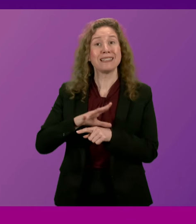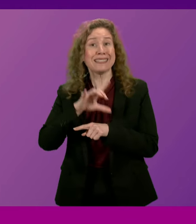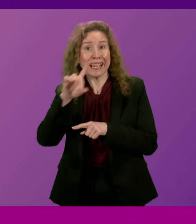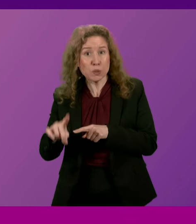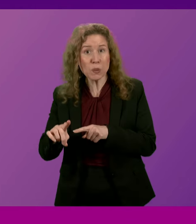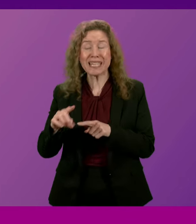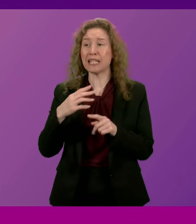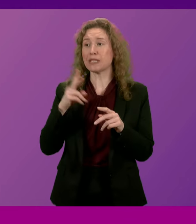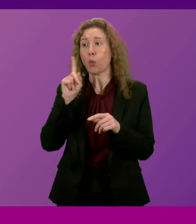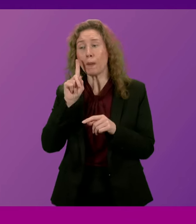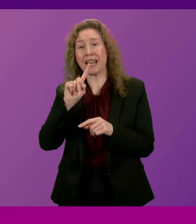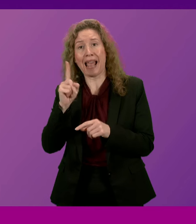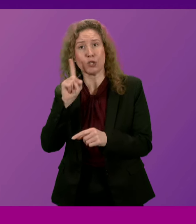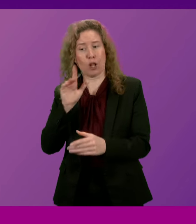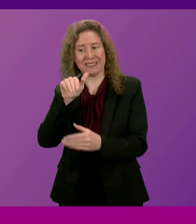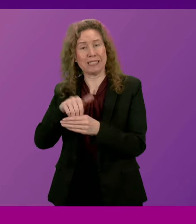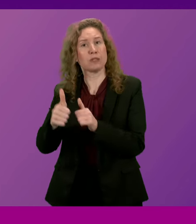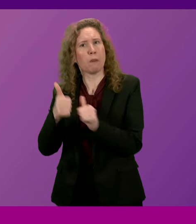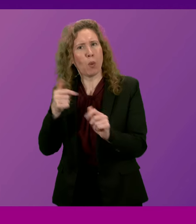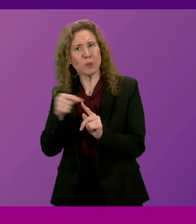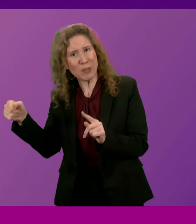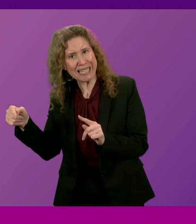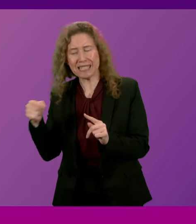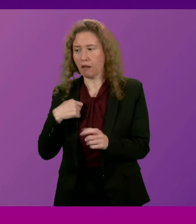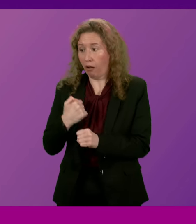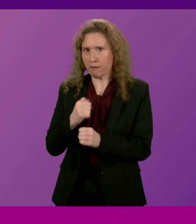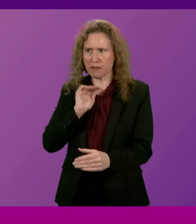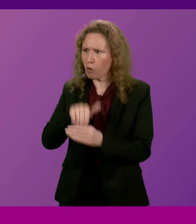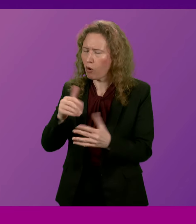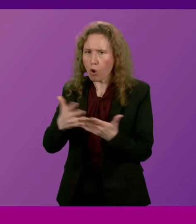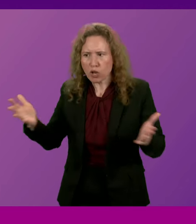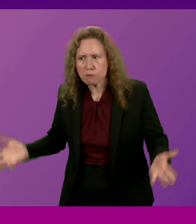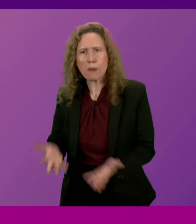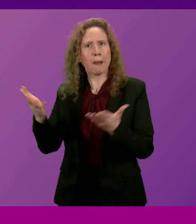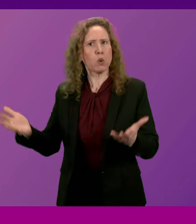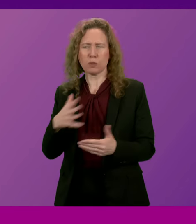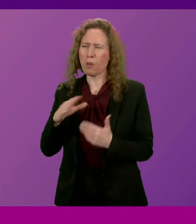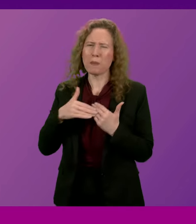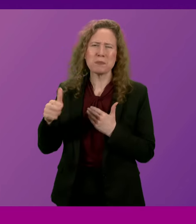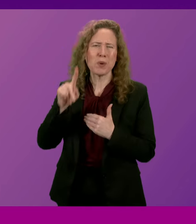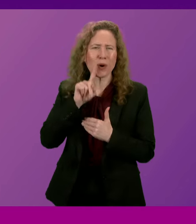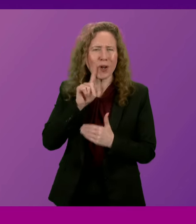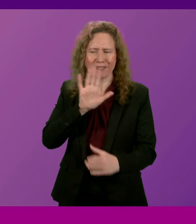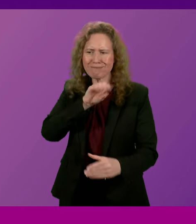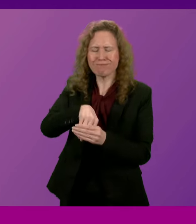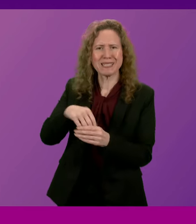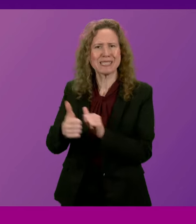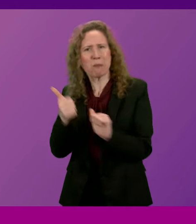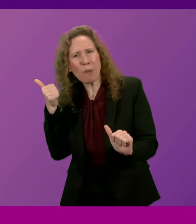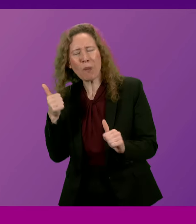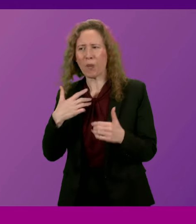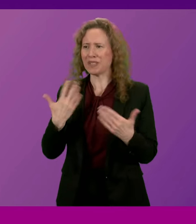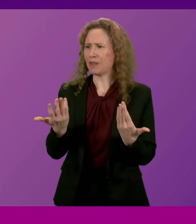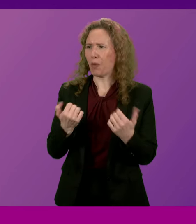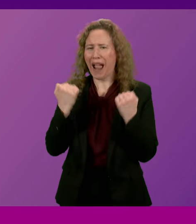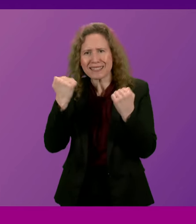Girls in Sport Week, and the Government is engaged in a lot of promotional work to encourage more participation and engagement